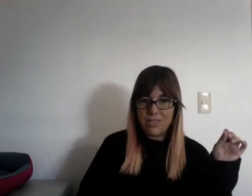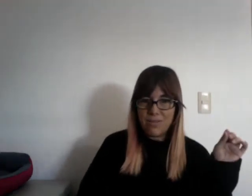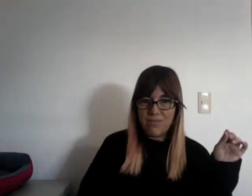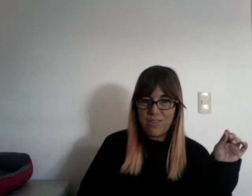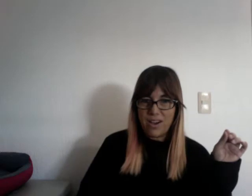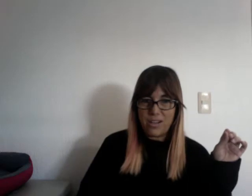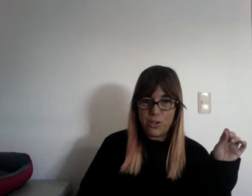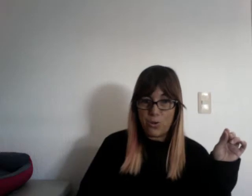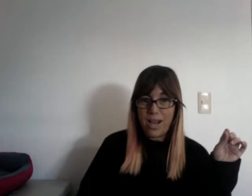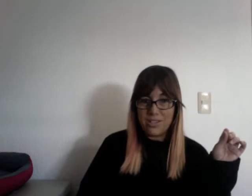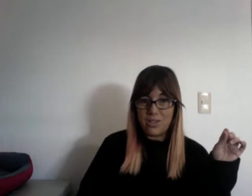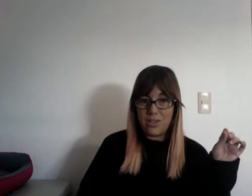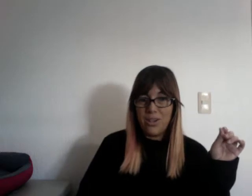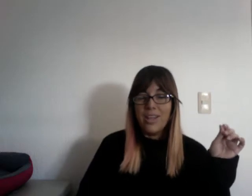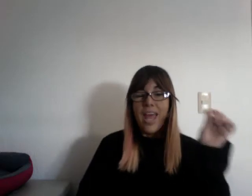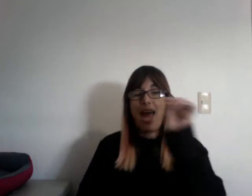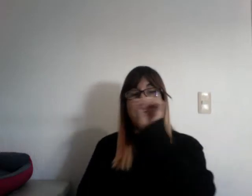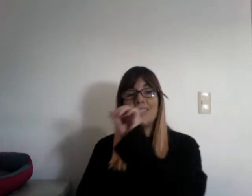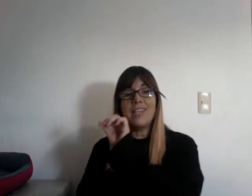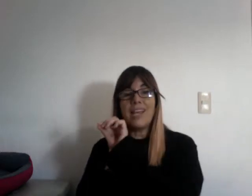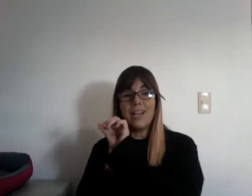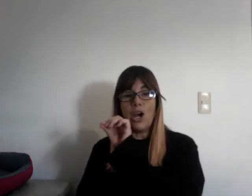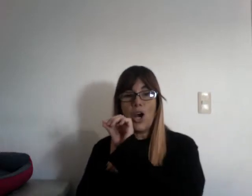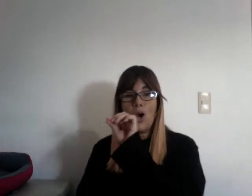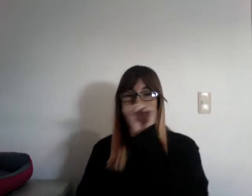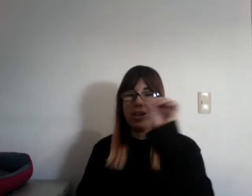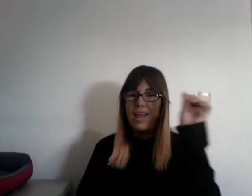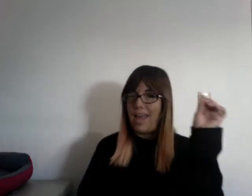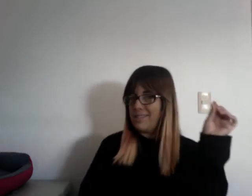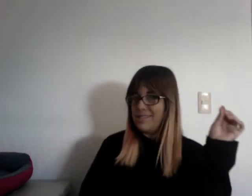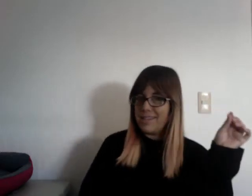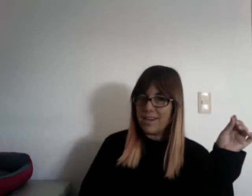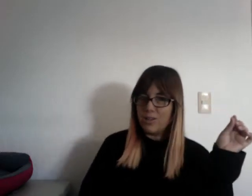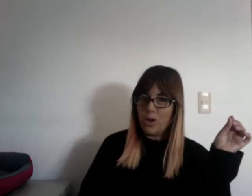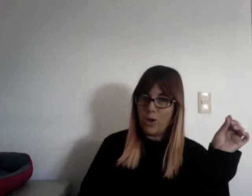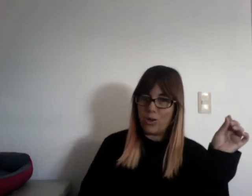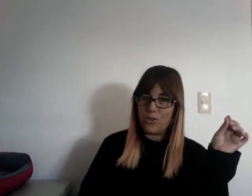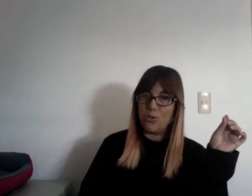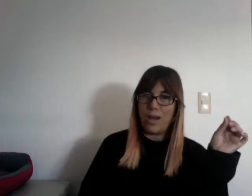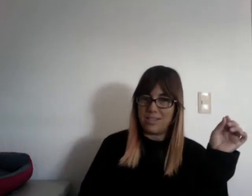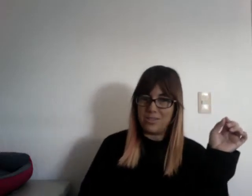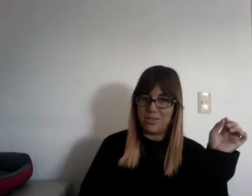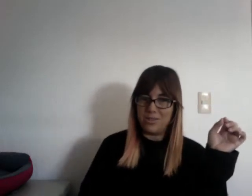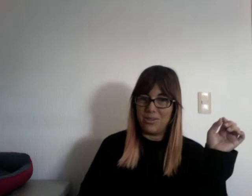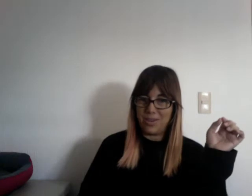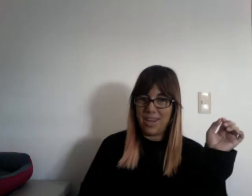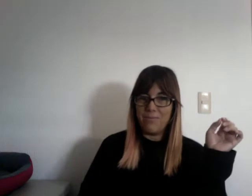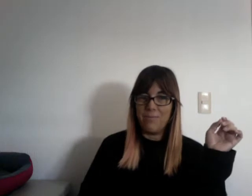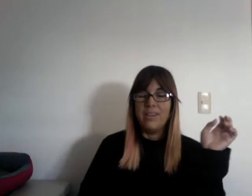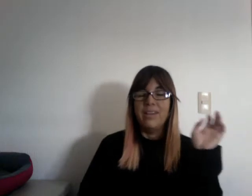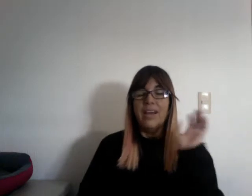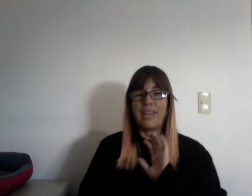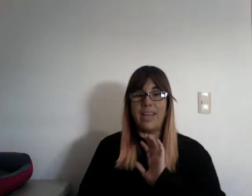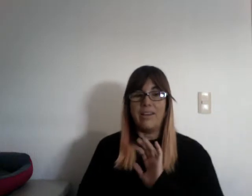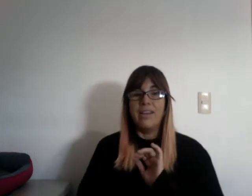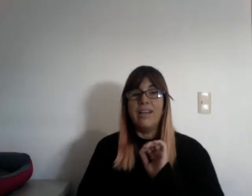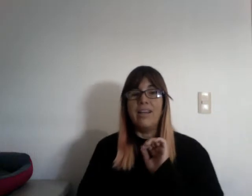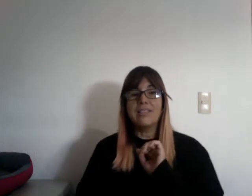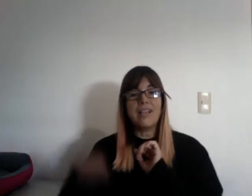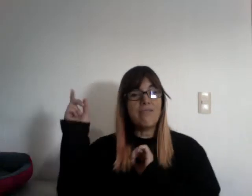some fun, you answer. And sing along, and sing along, you answer, okay? Again, let's have